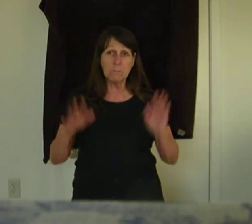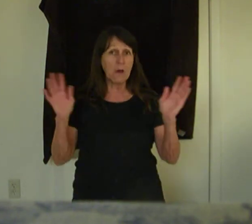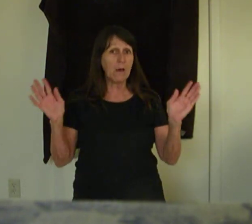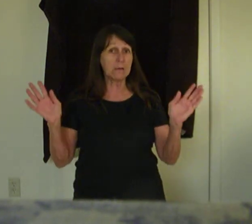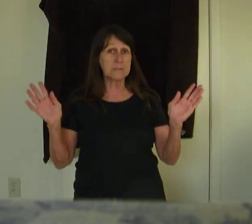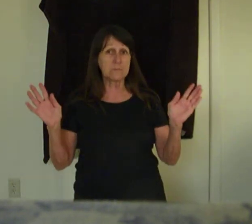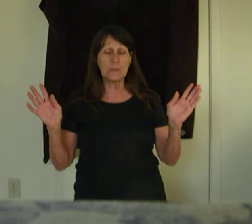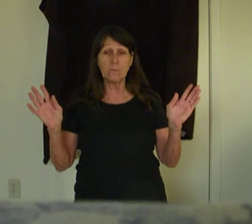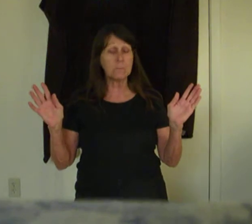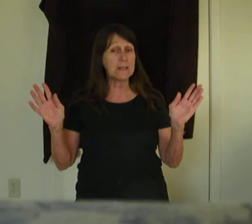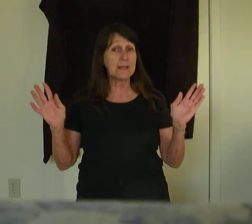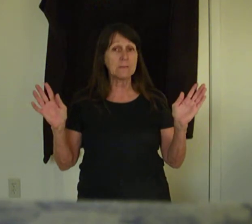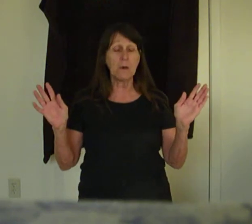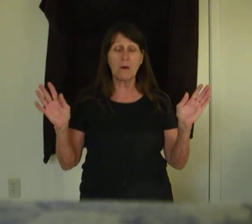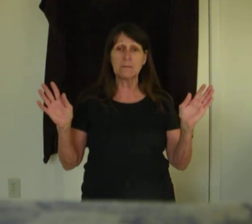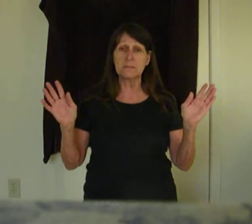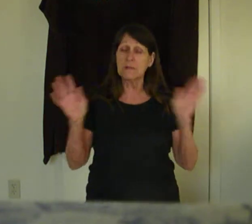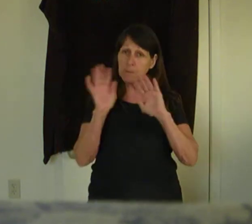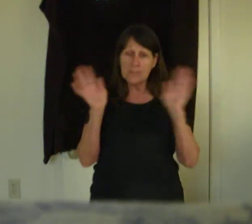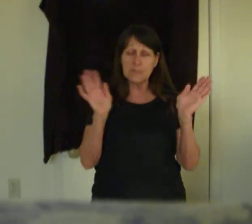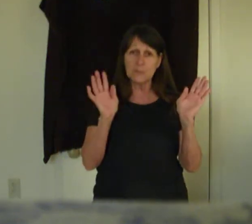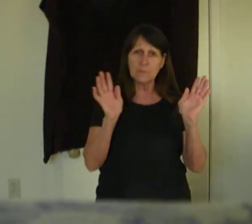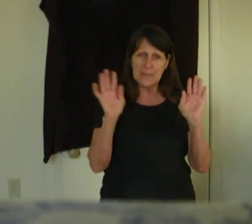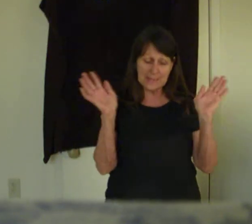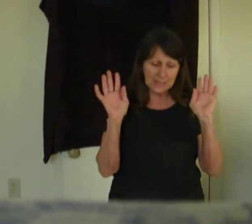moths. We don't want to be like the moths. God bless you. Thank you.